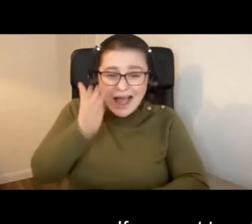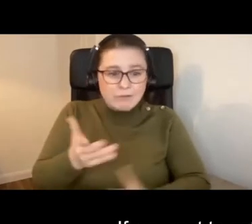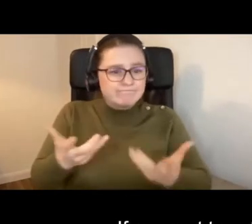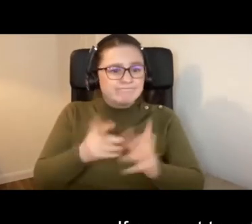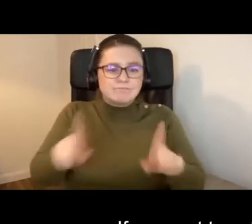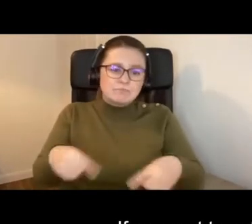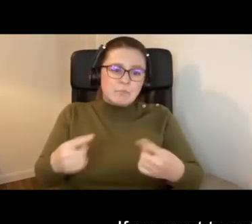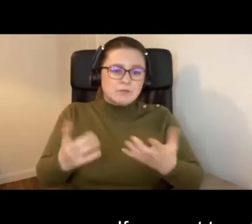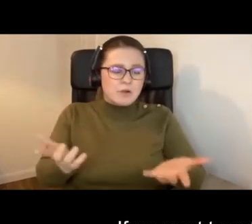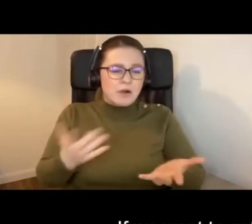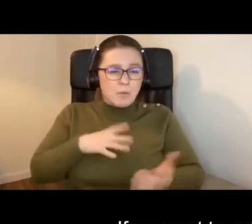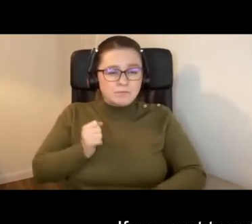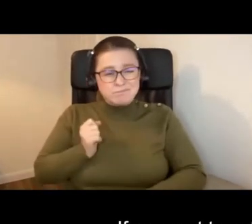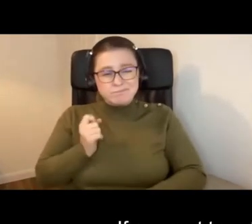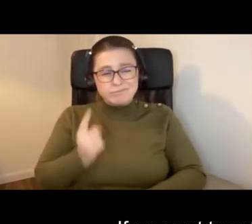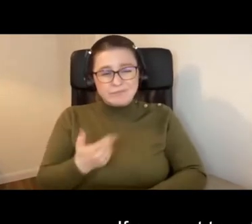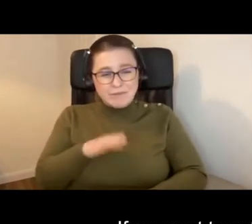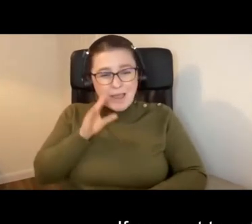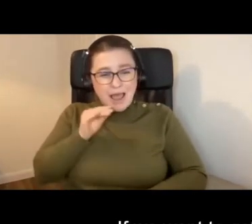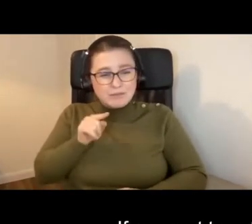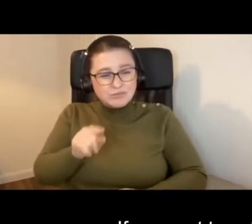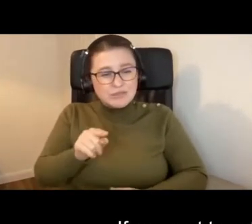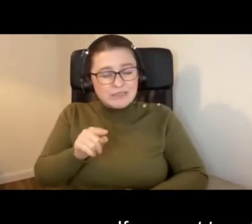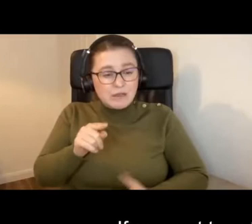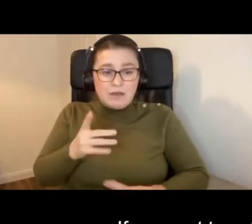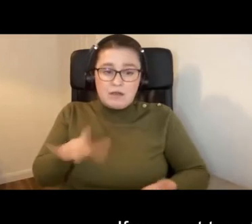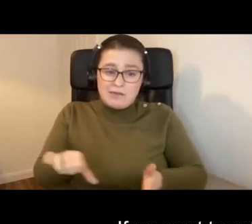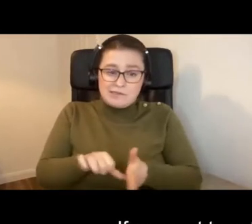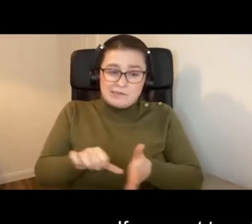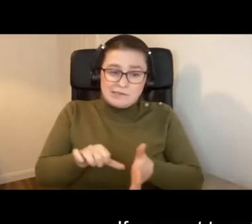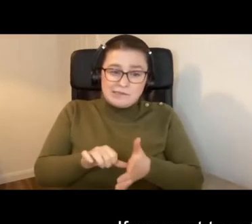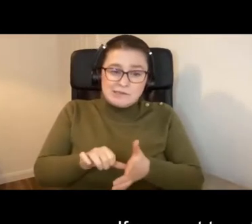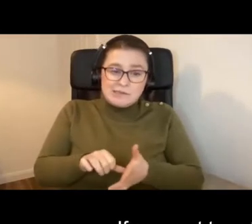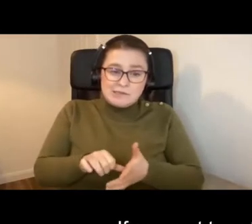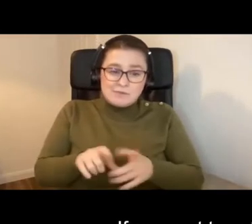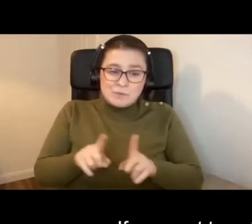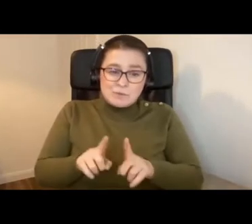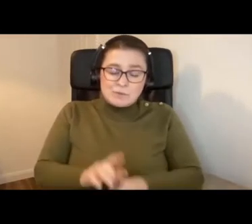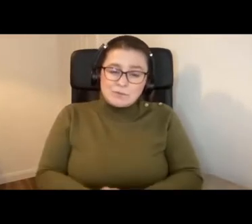get a little bit further afield from Aylesbury, that is tricky also.